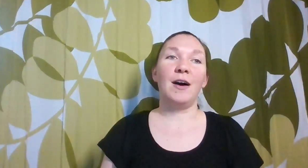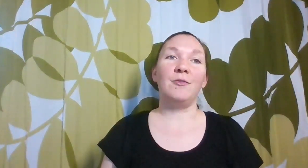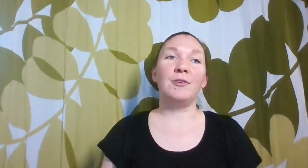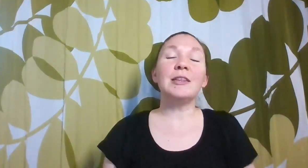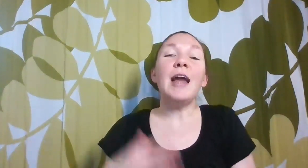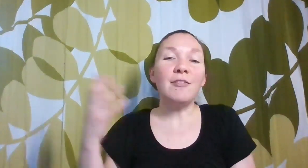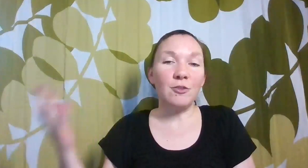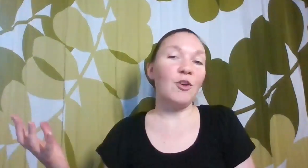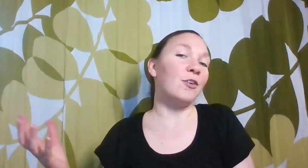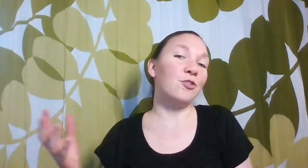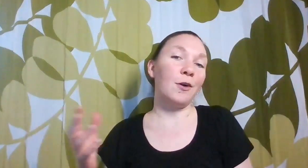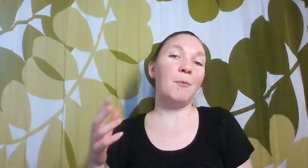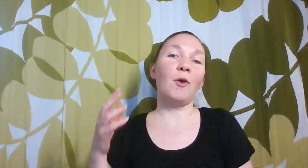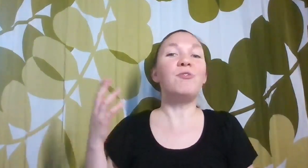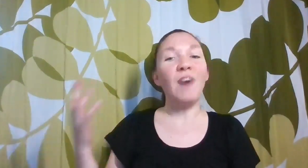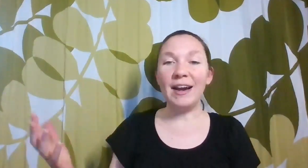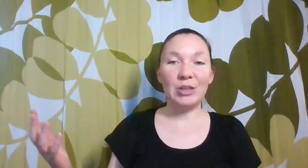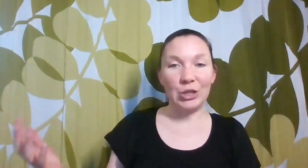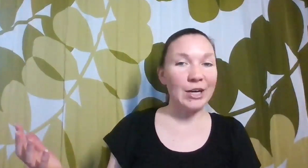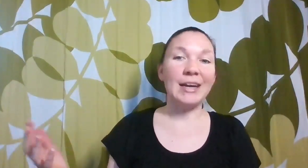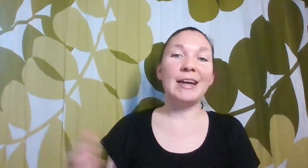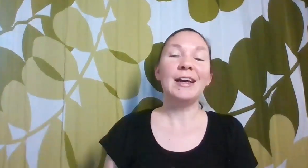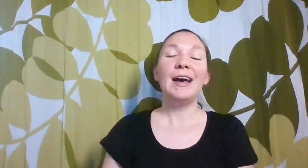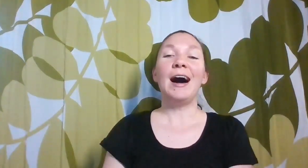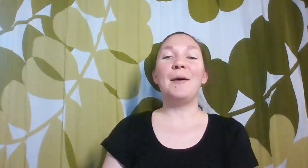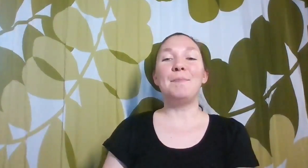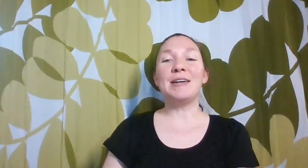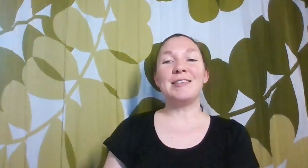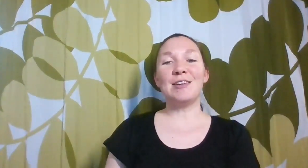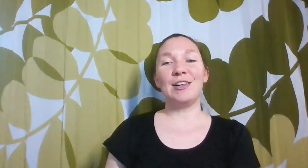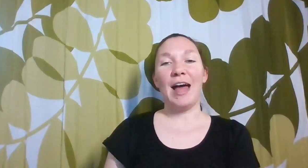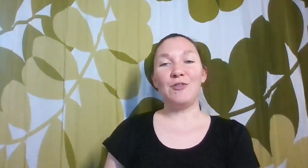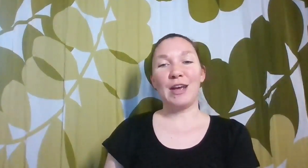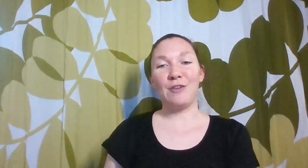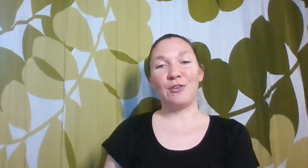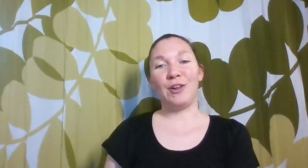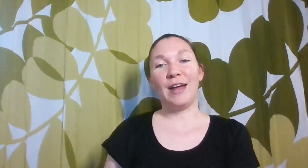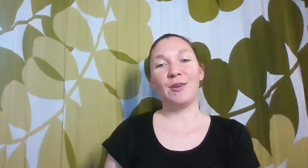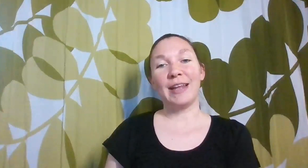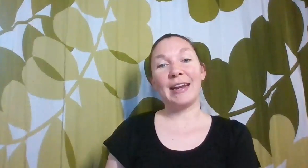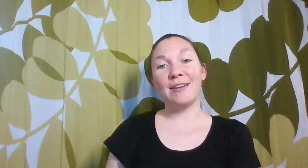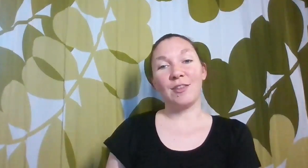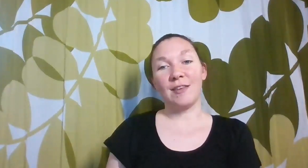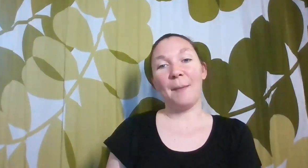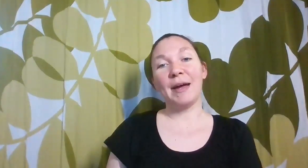less structured, more fun looking, but still educational and related to the topic.